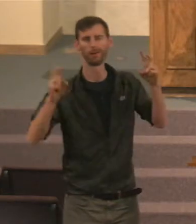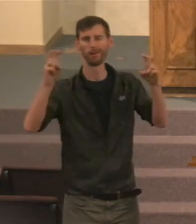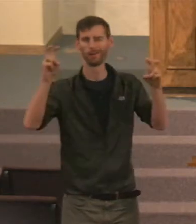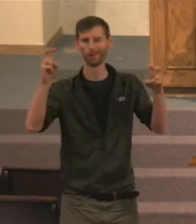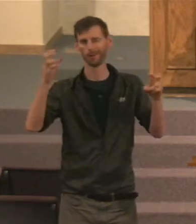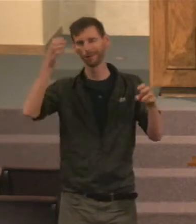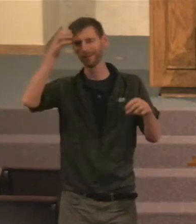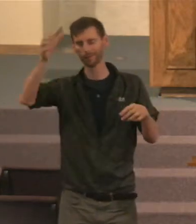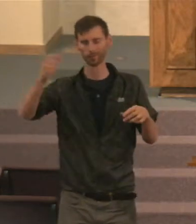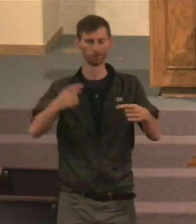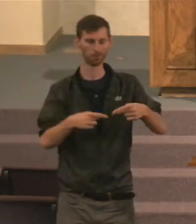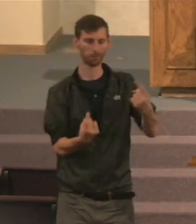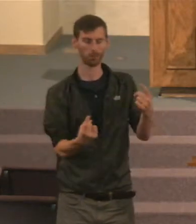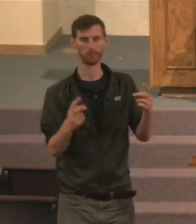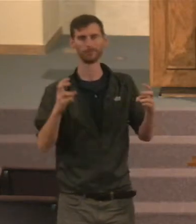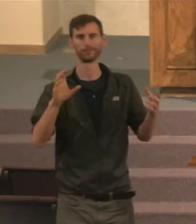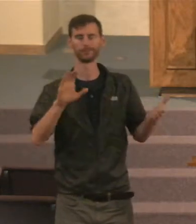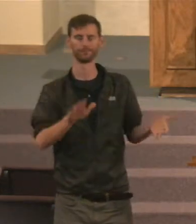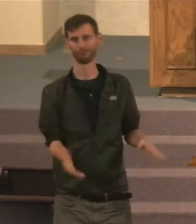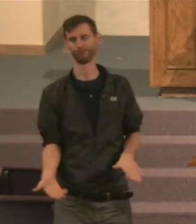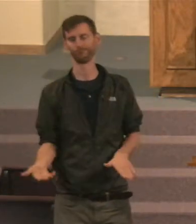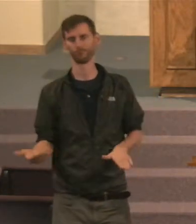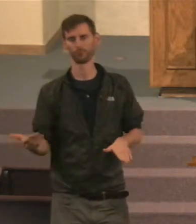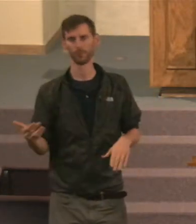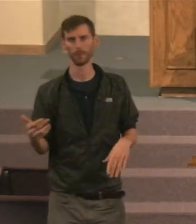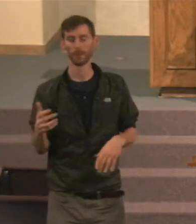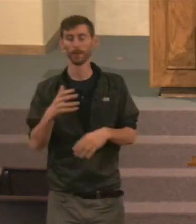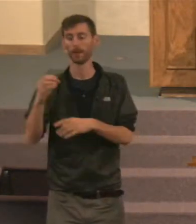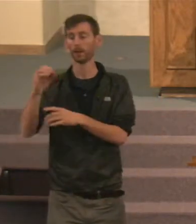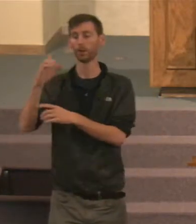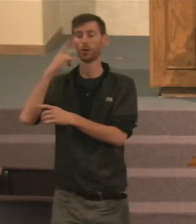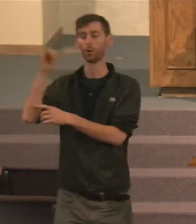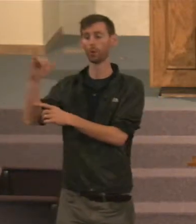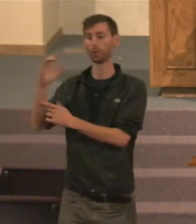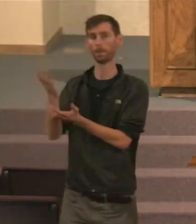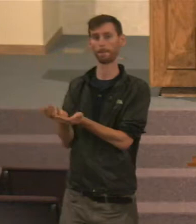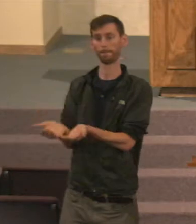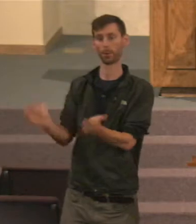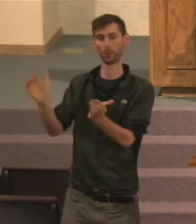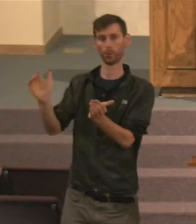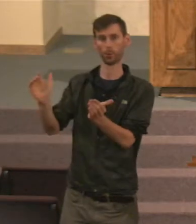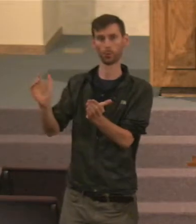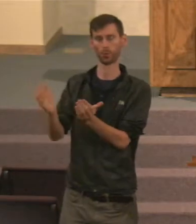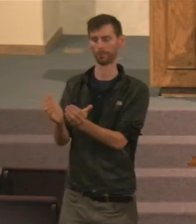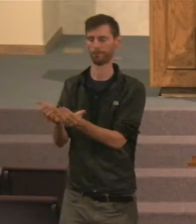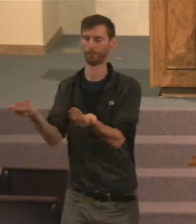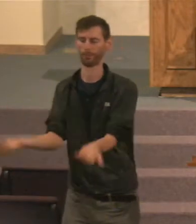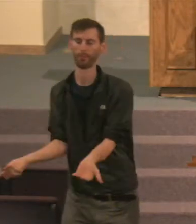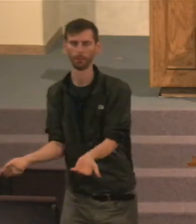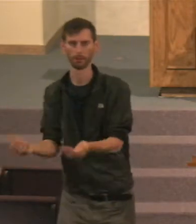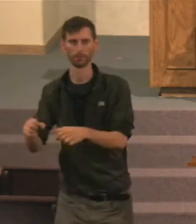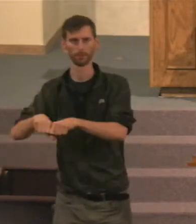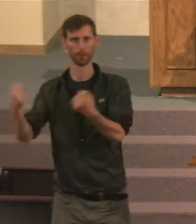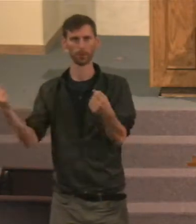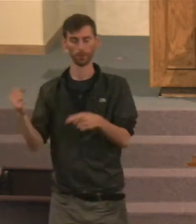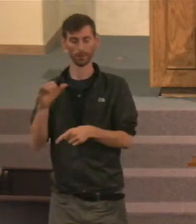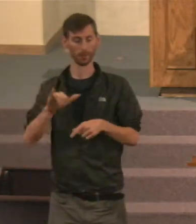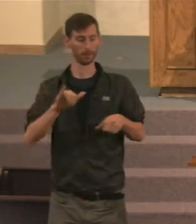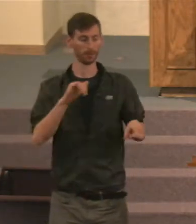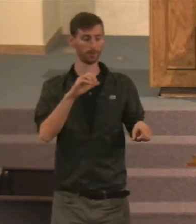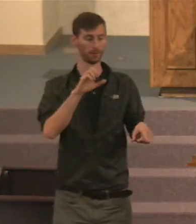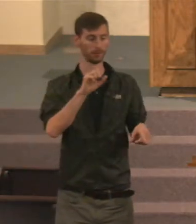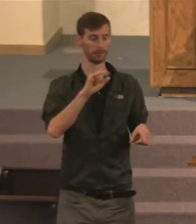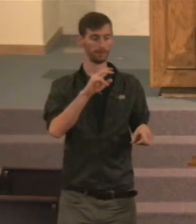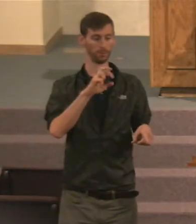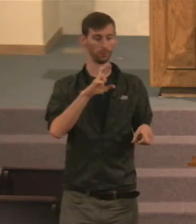cord snaps, You know, and the golden bowl is broken. Well, if that silver cord